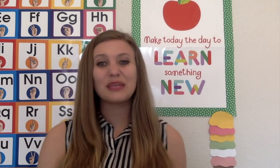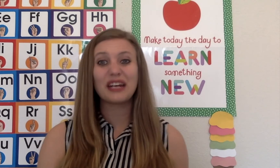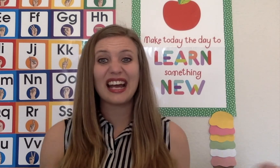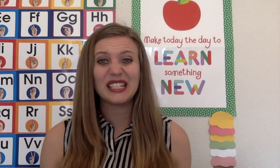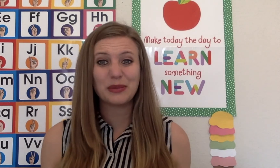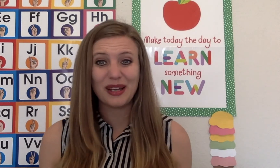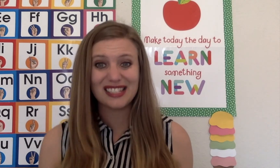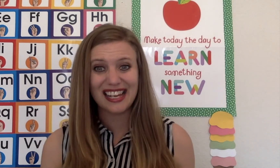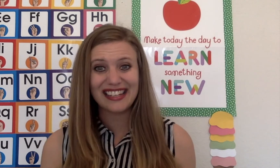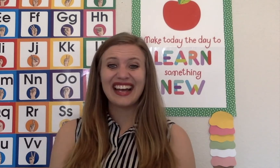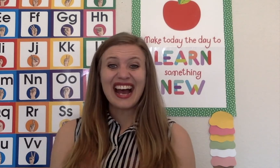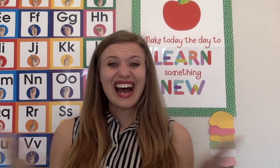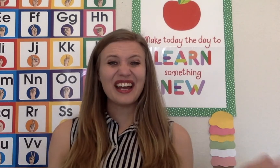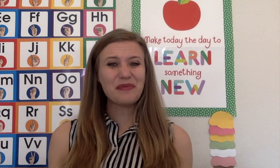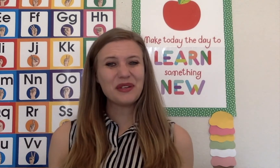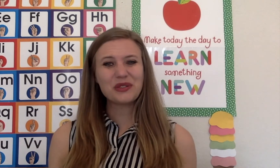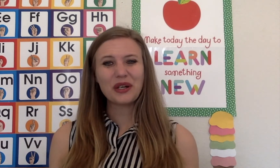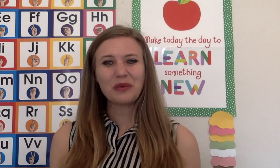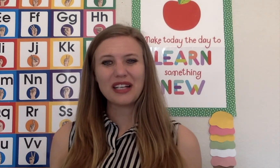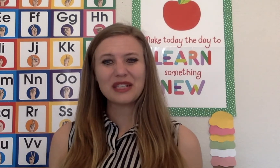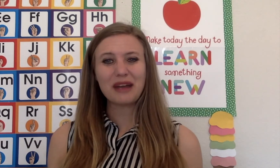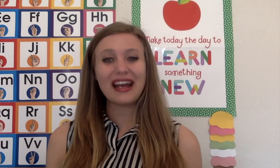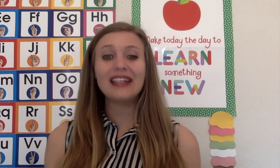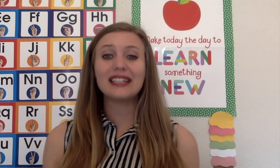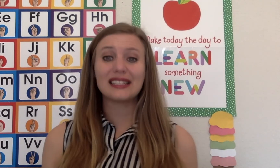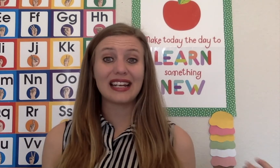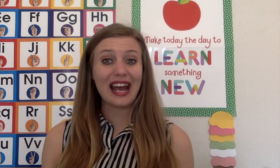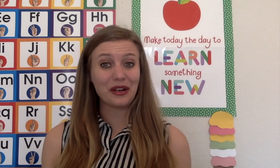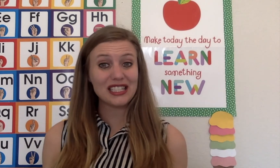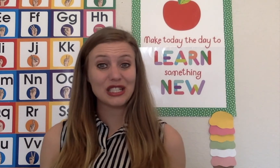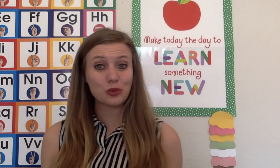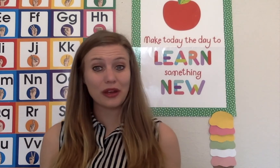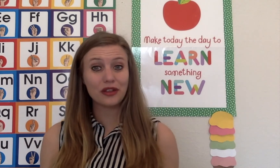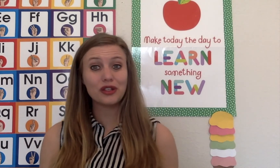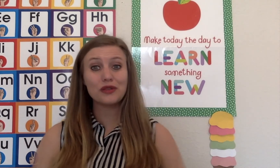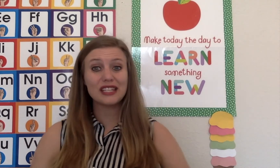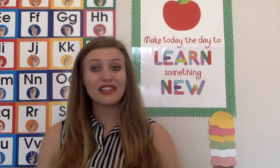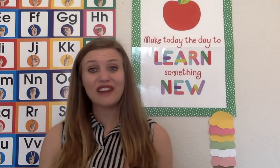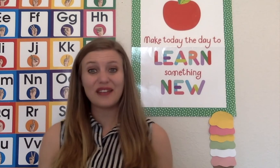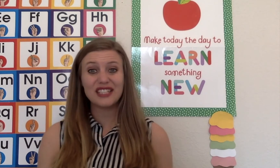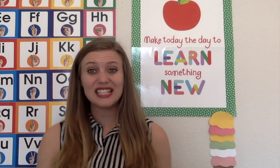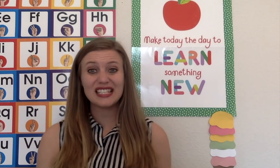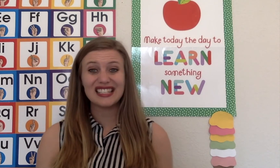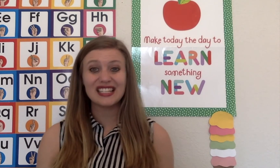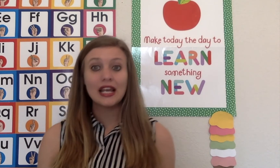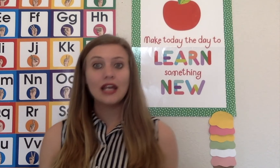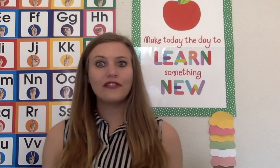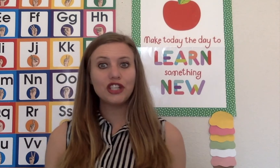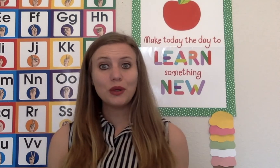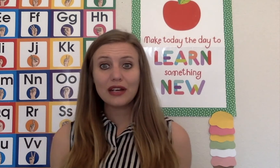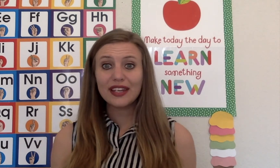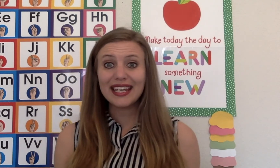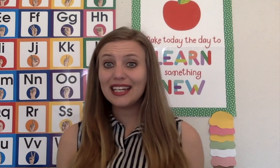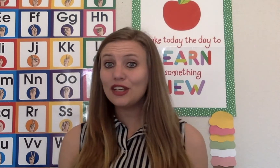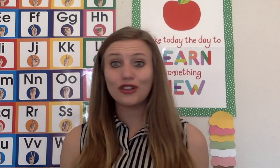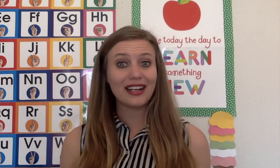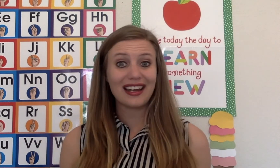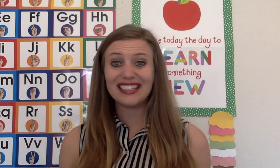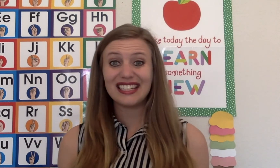what ice smells like. I hope you enjoyed watching my ideas on how to teach weather using the five senses. If you have any great ideas